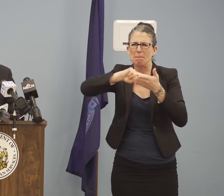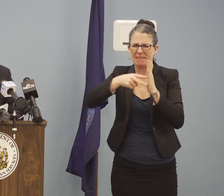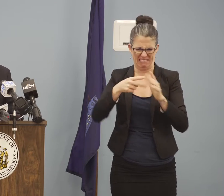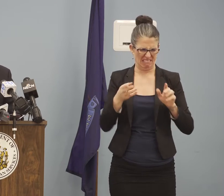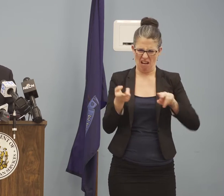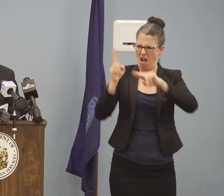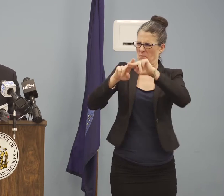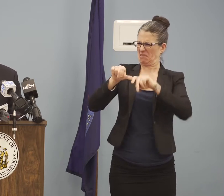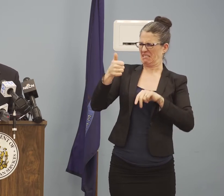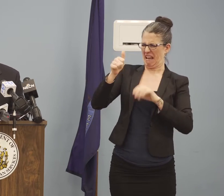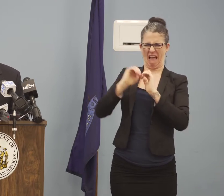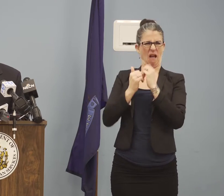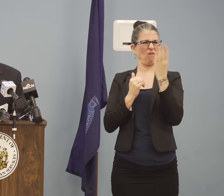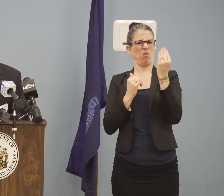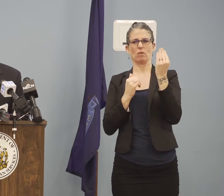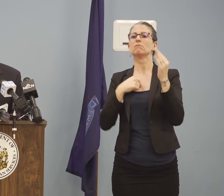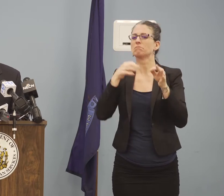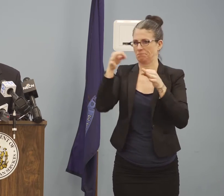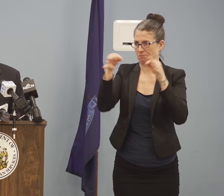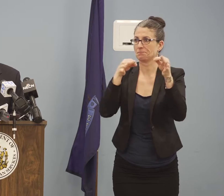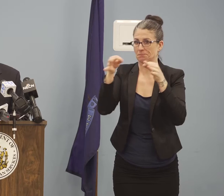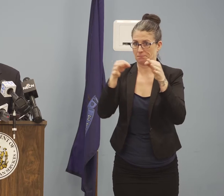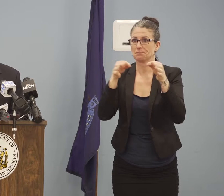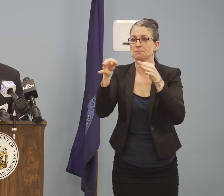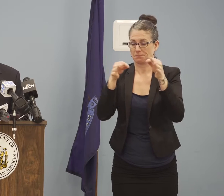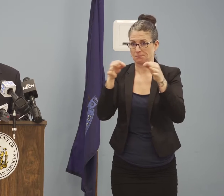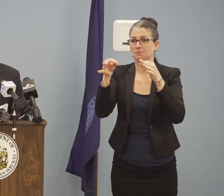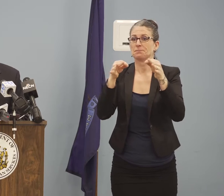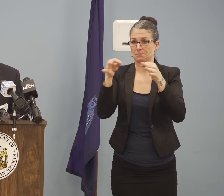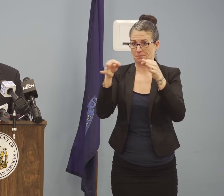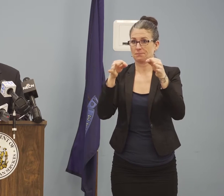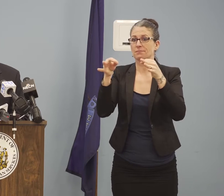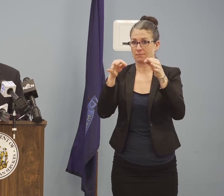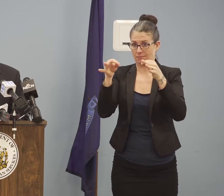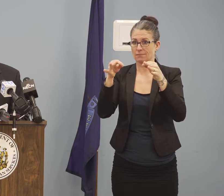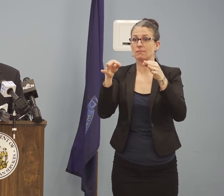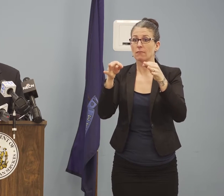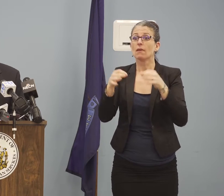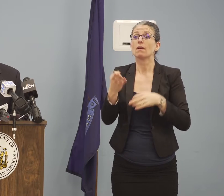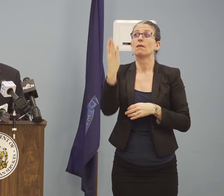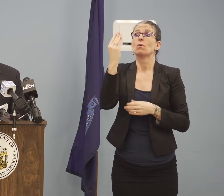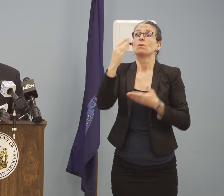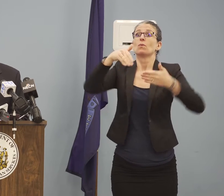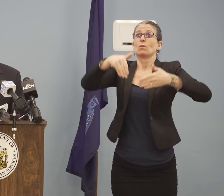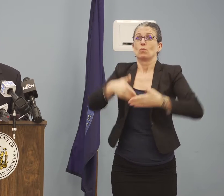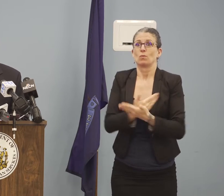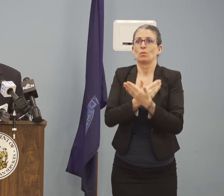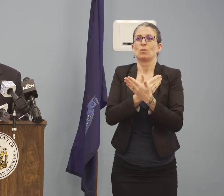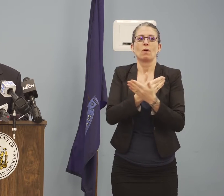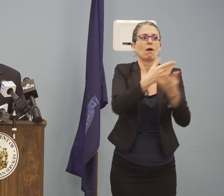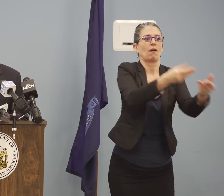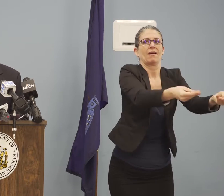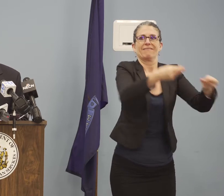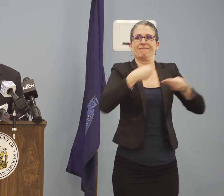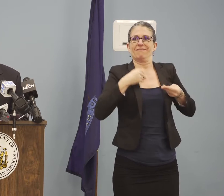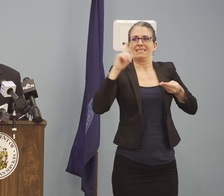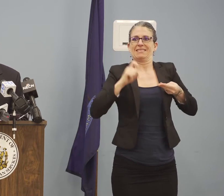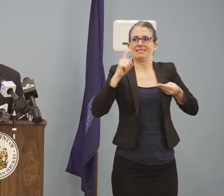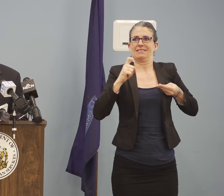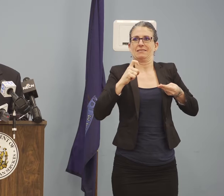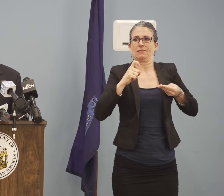So in total, there have been 14 new cases. However, in that, we have also